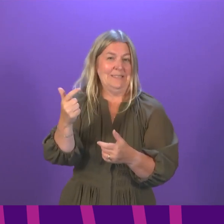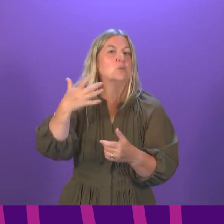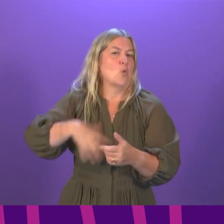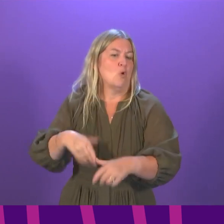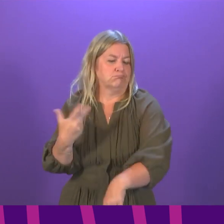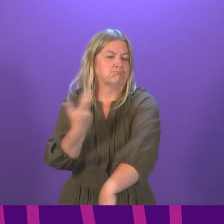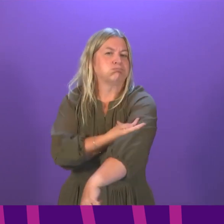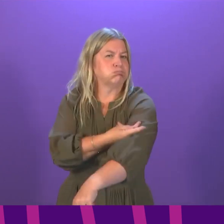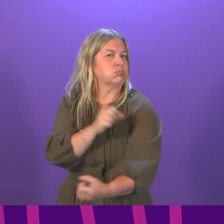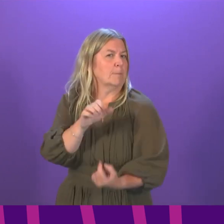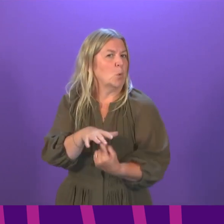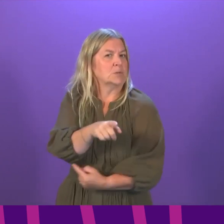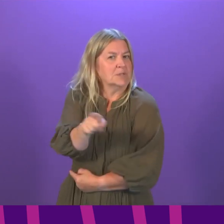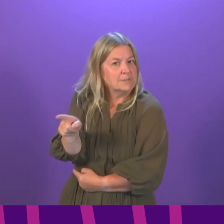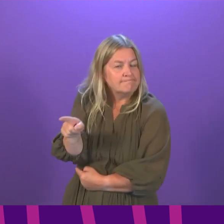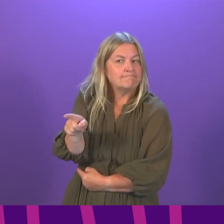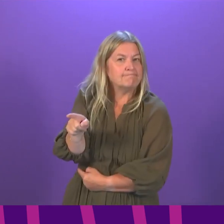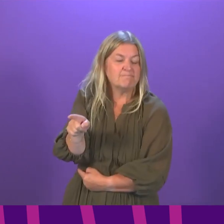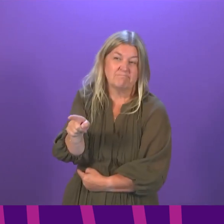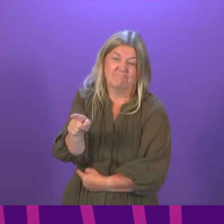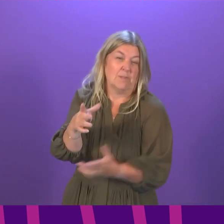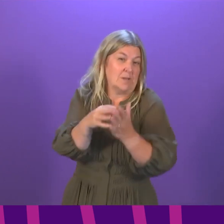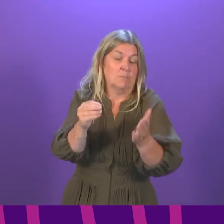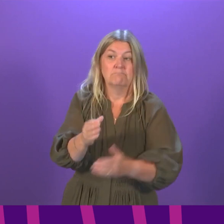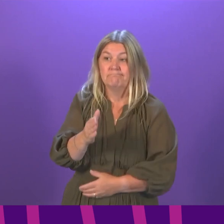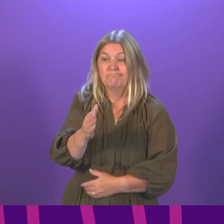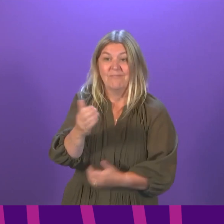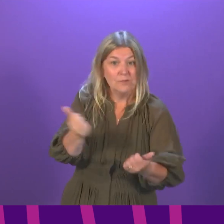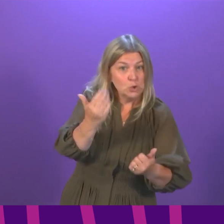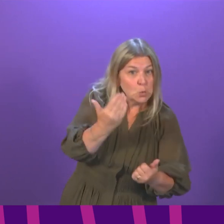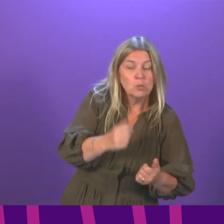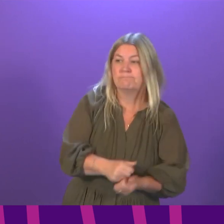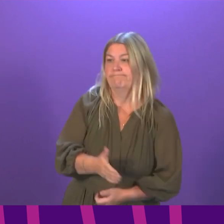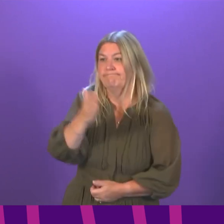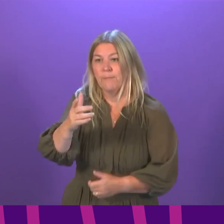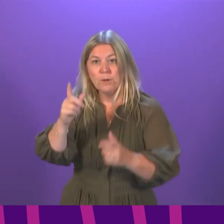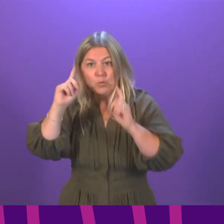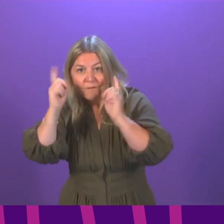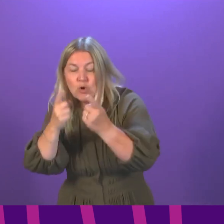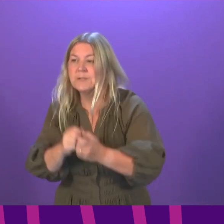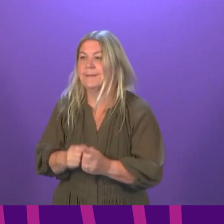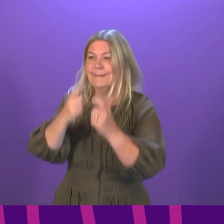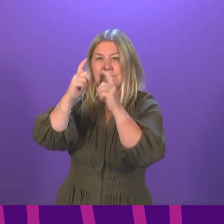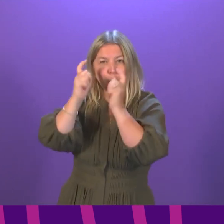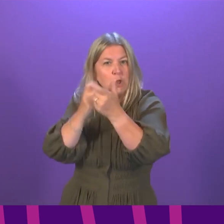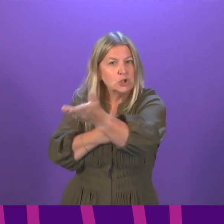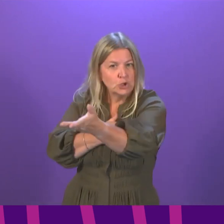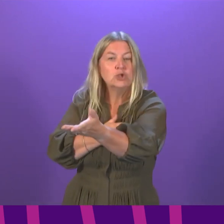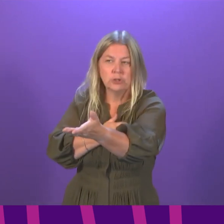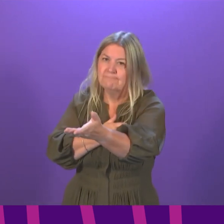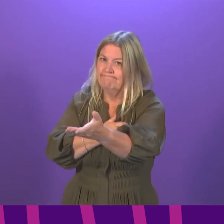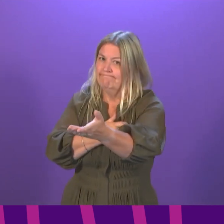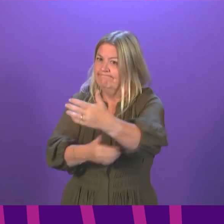important for those who will be, for example, going to college and university and mingling with older young people who are